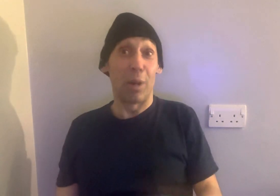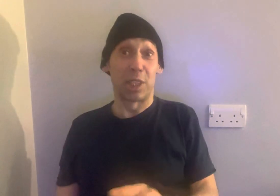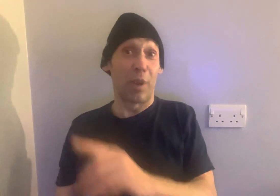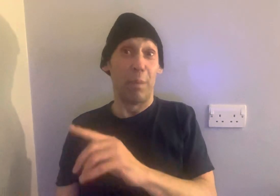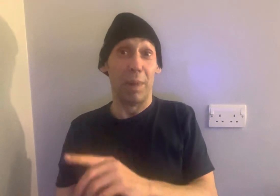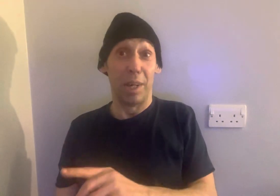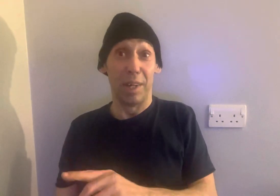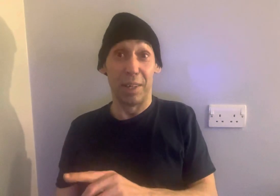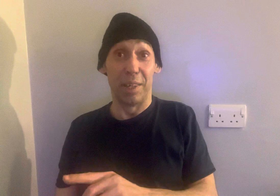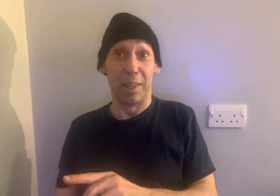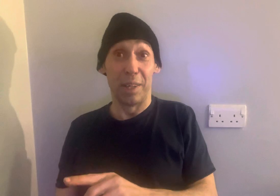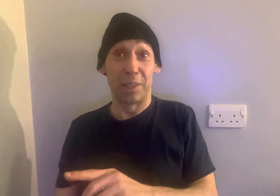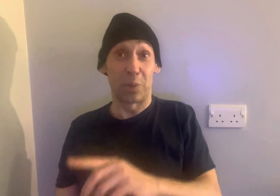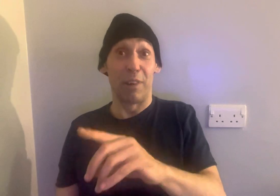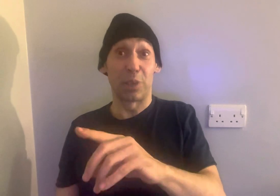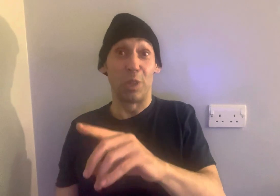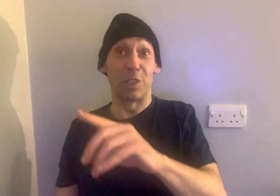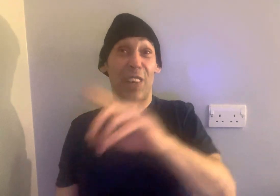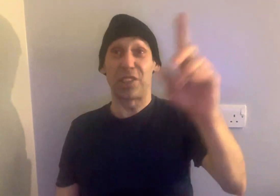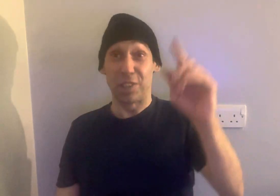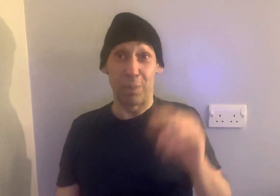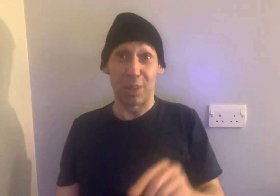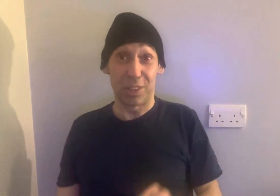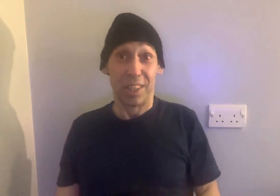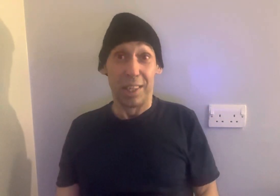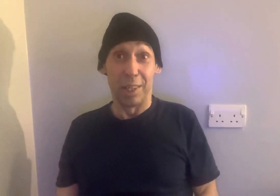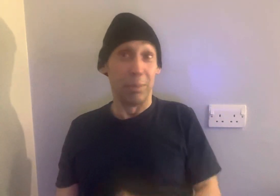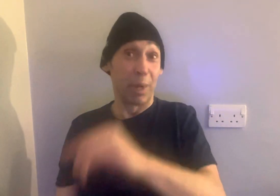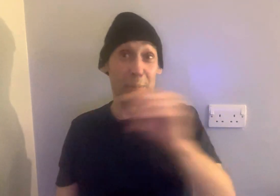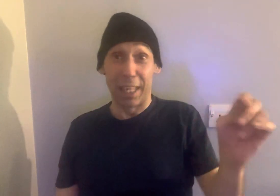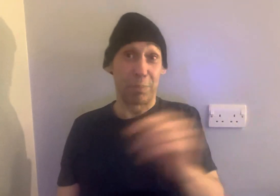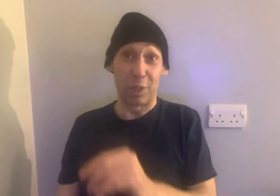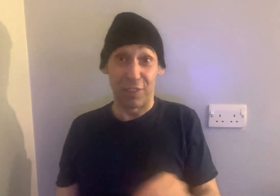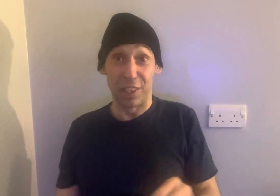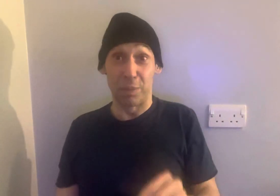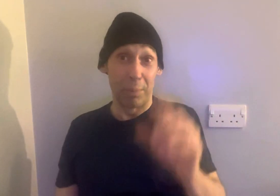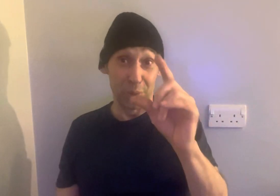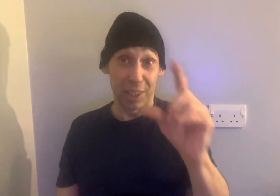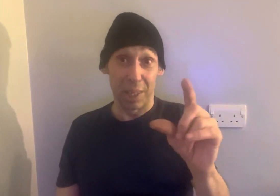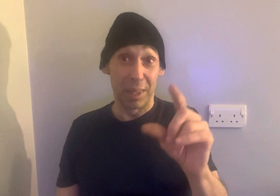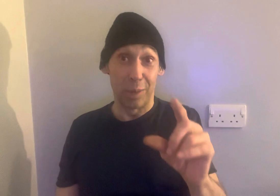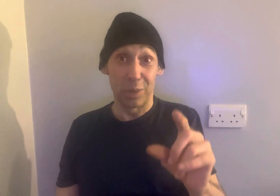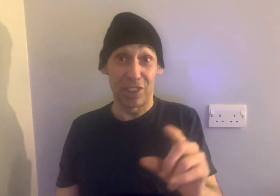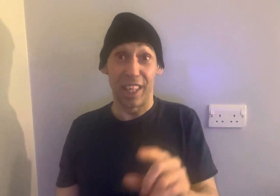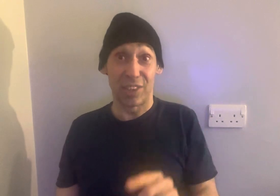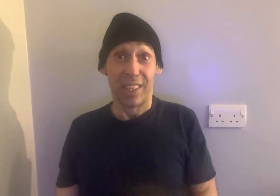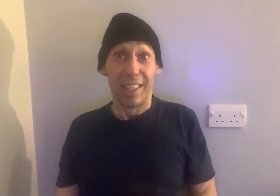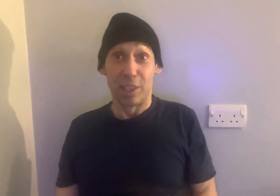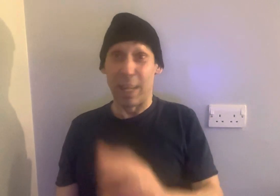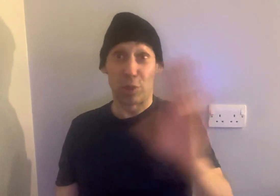Swan's Vestas box, the red matchbox things, you remember, you used to get them in the little sticks. So that's